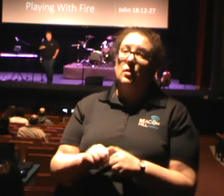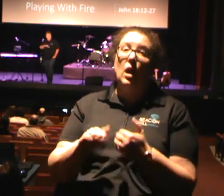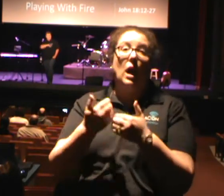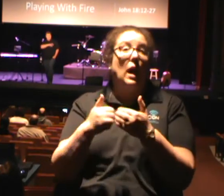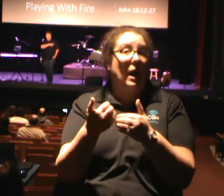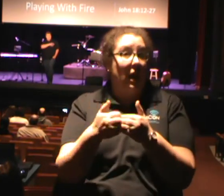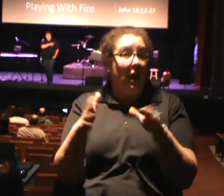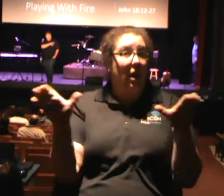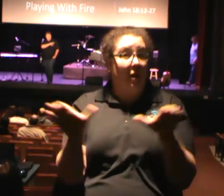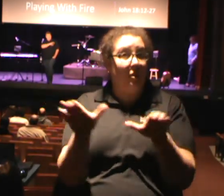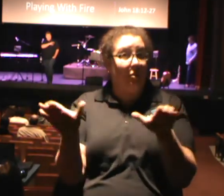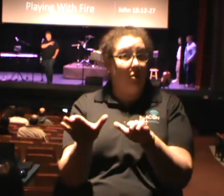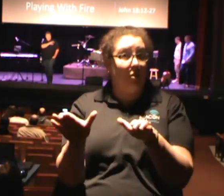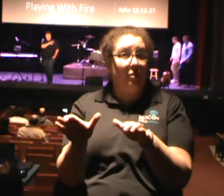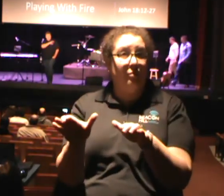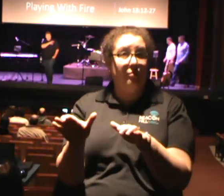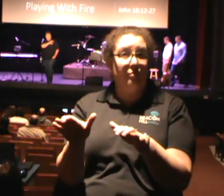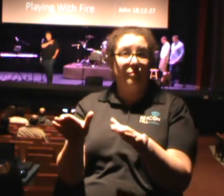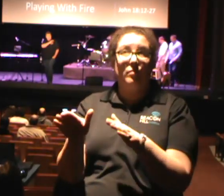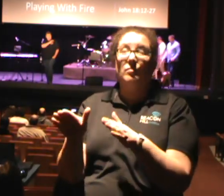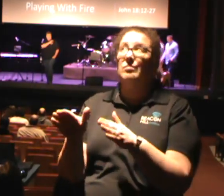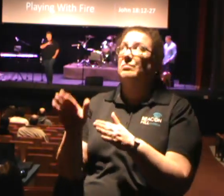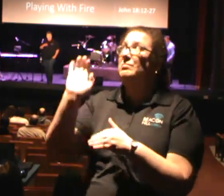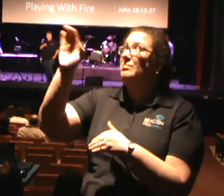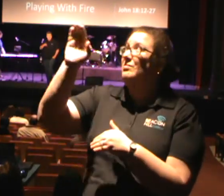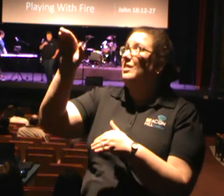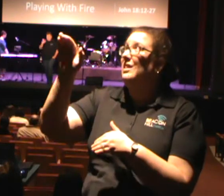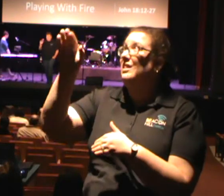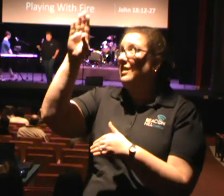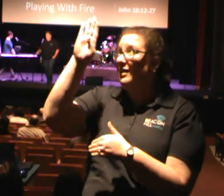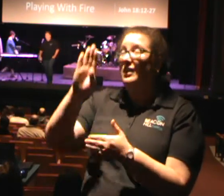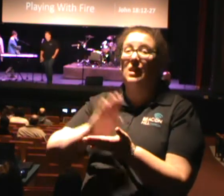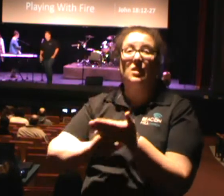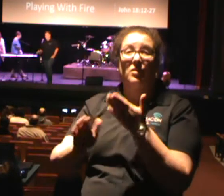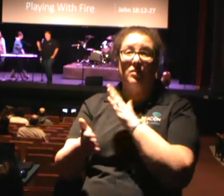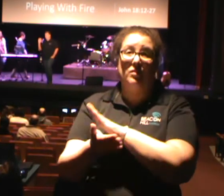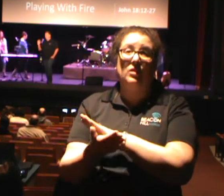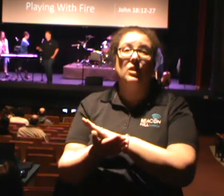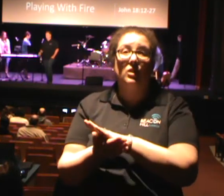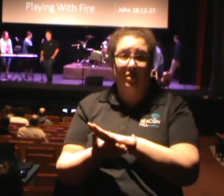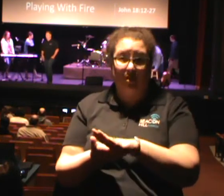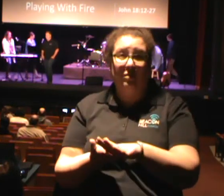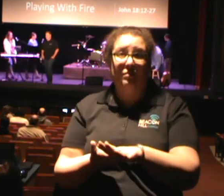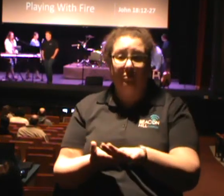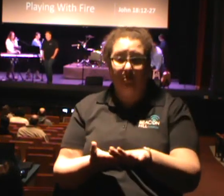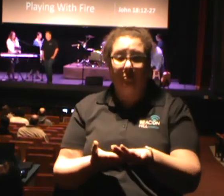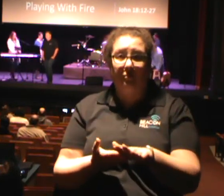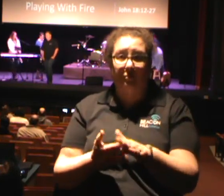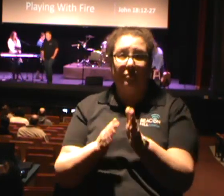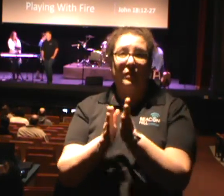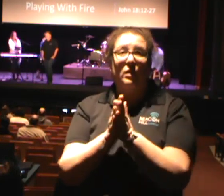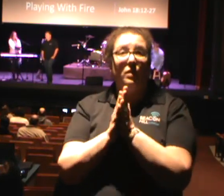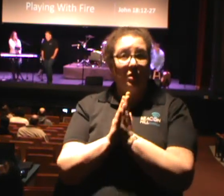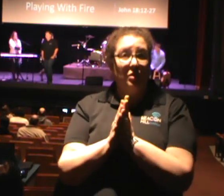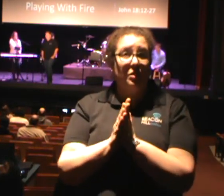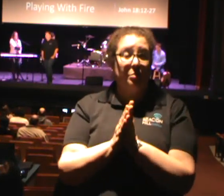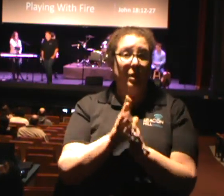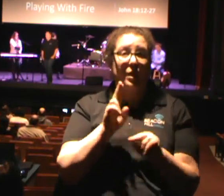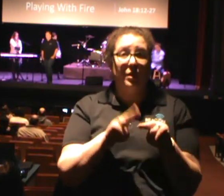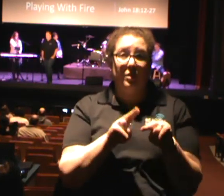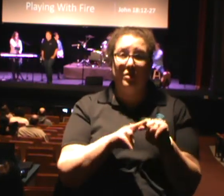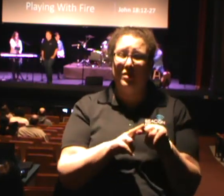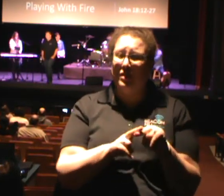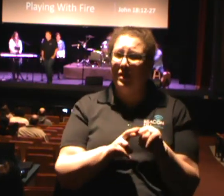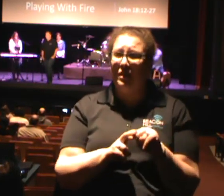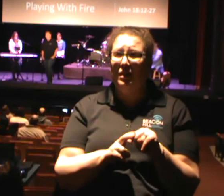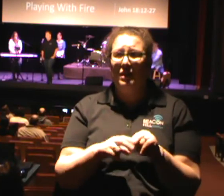up here and you can come and you can pray with us this morning. You can land down to altar, you can pray at your seat, but literally sit there and say,